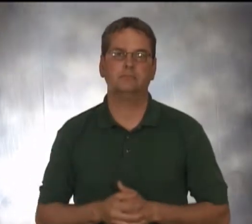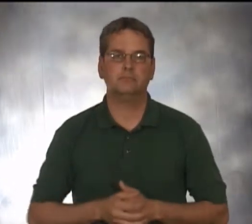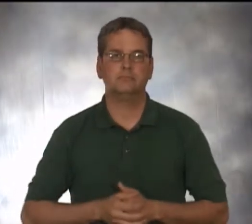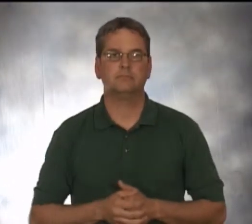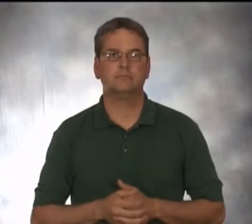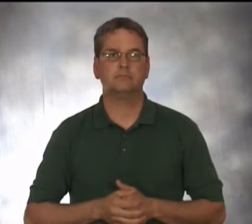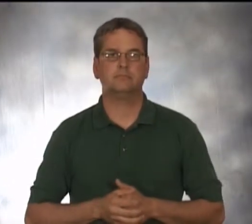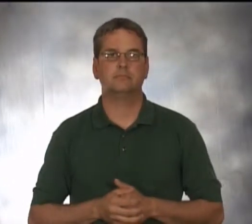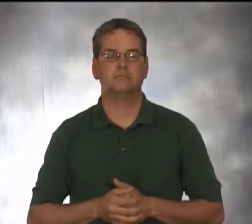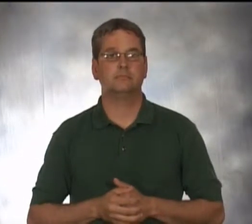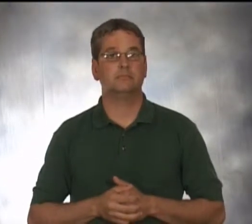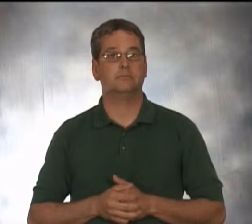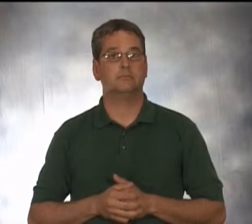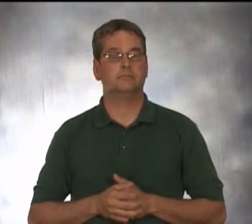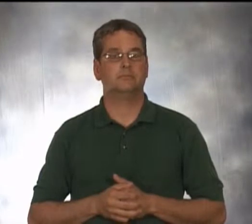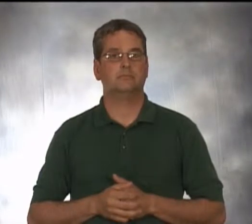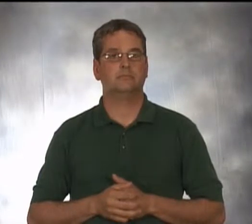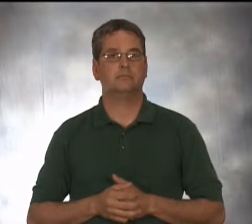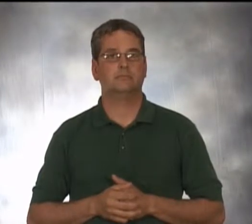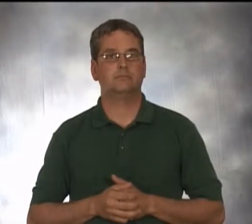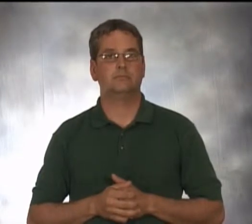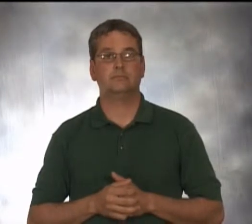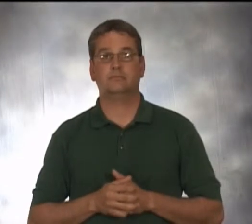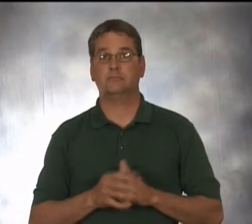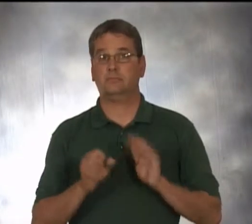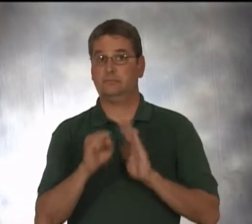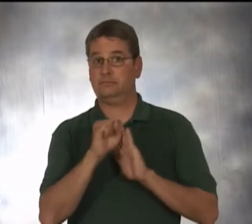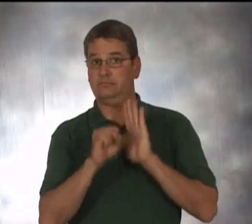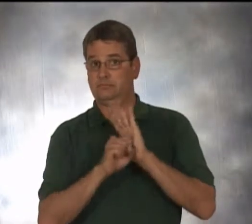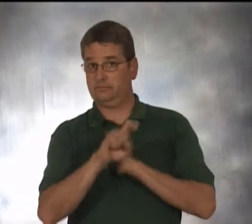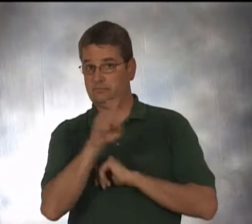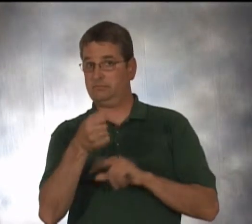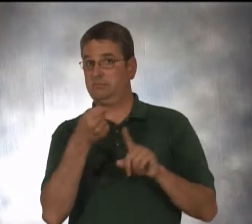The state of Texas is committed by law to help residents that need assistance.